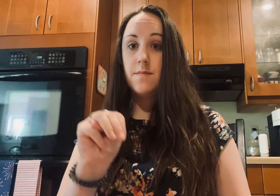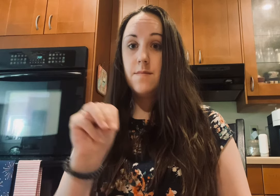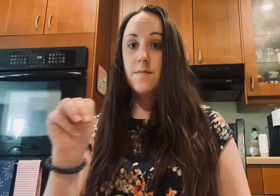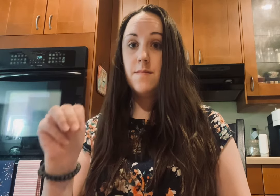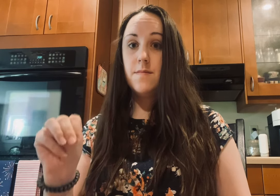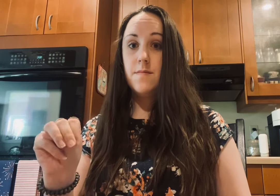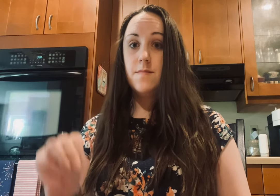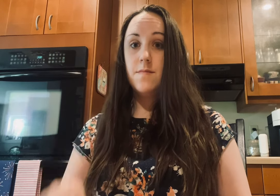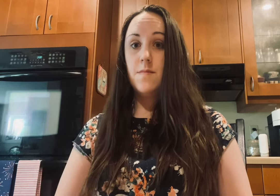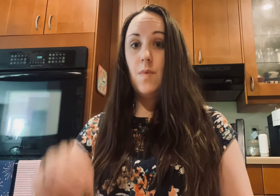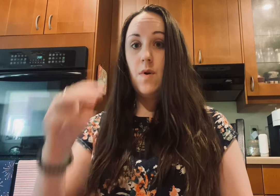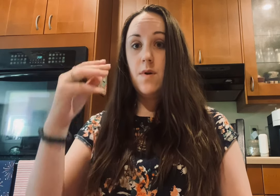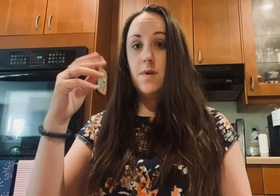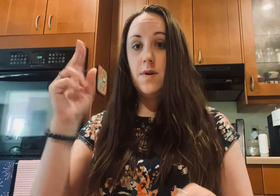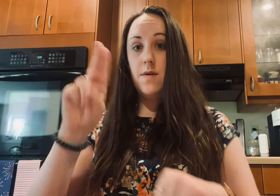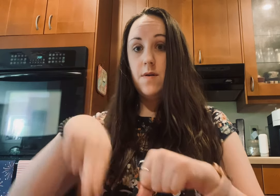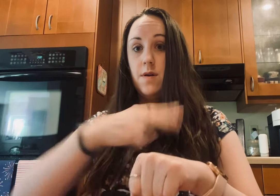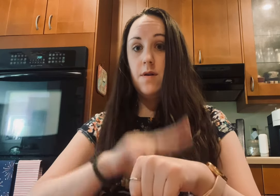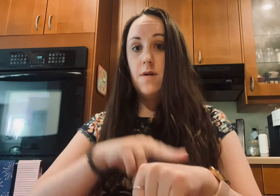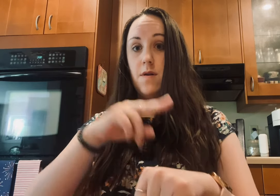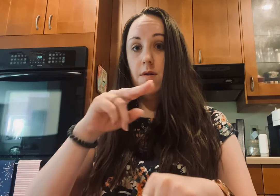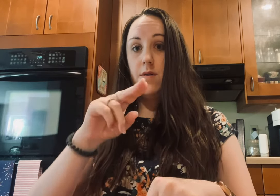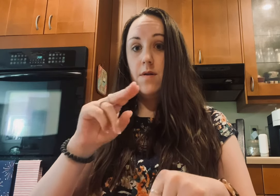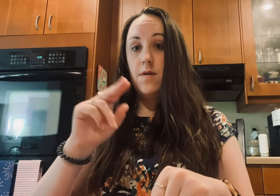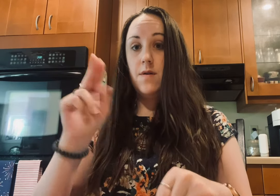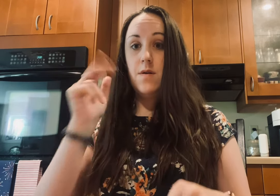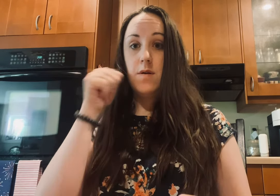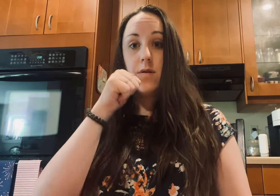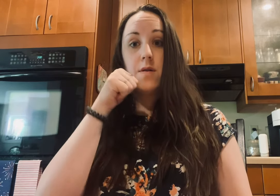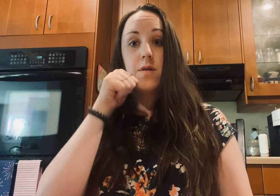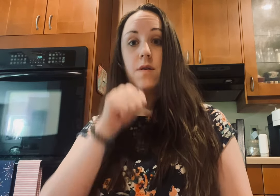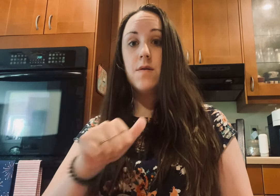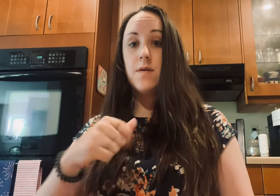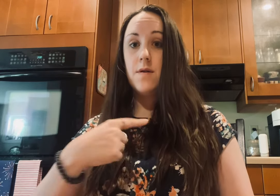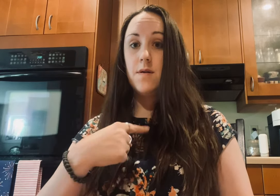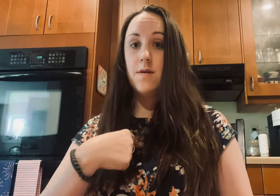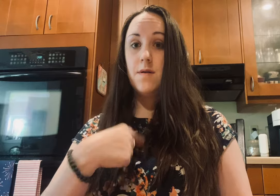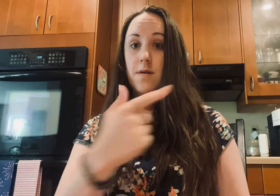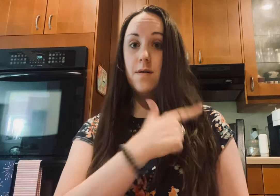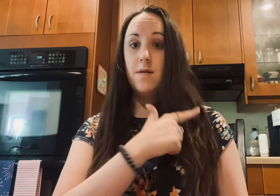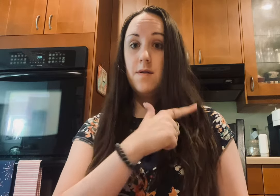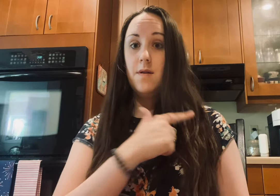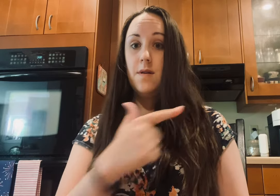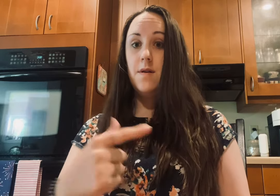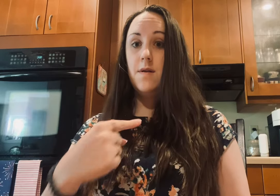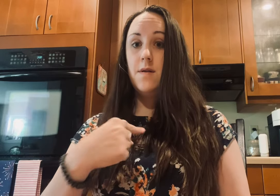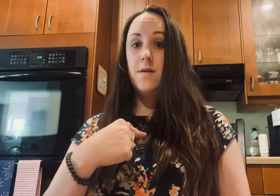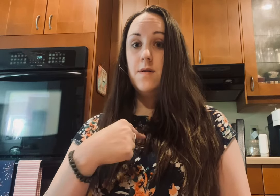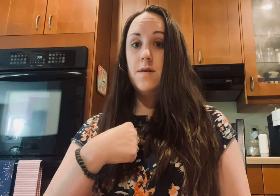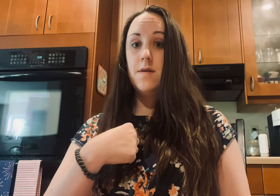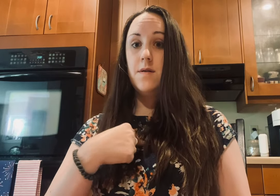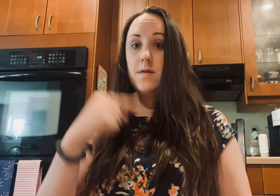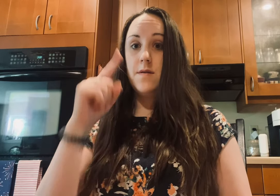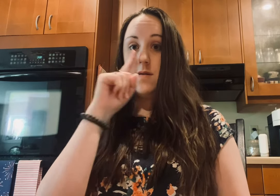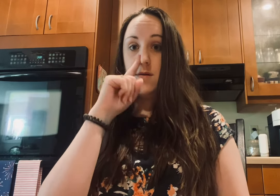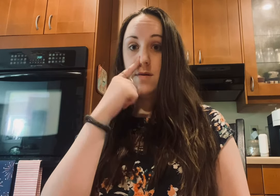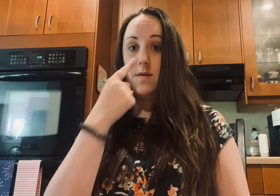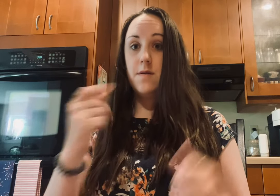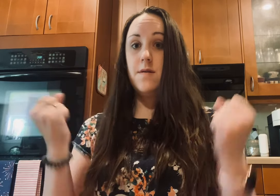Just an ordinary girl Sometimes I'm lazy I get bored I get scared I feel ignored